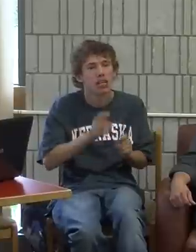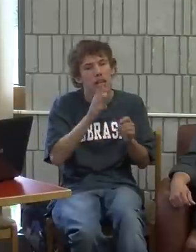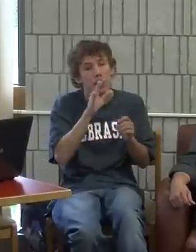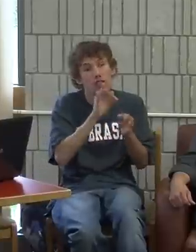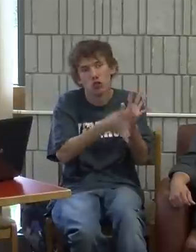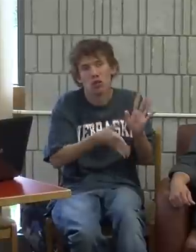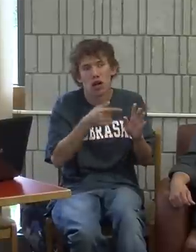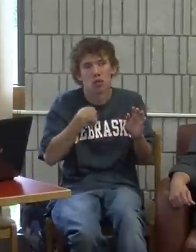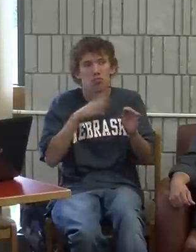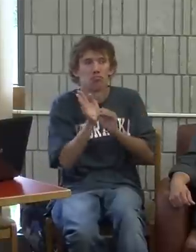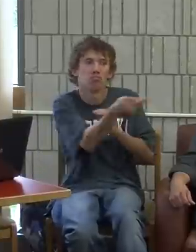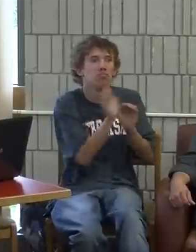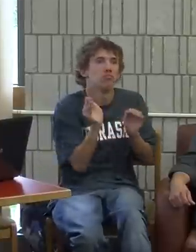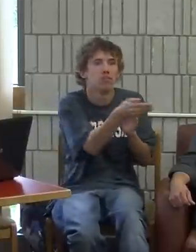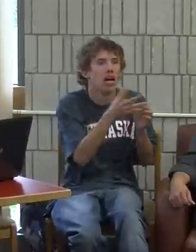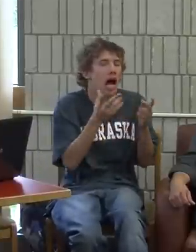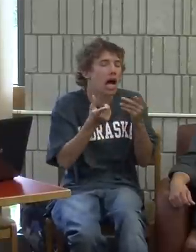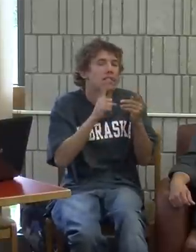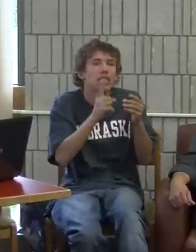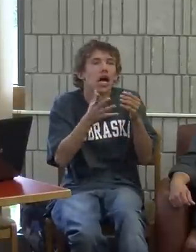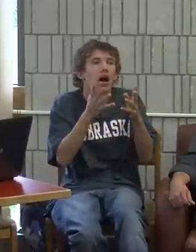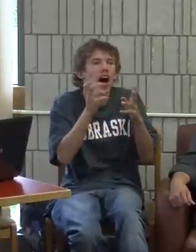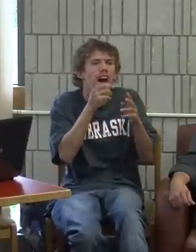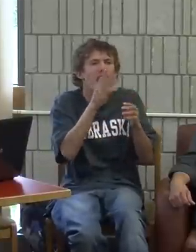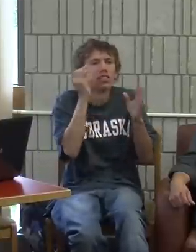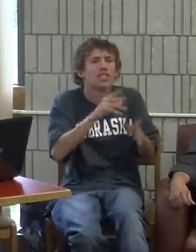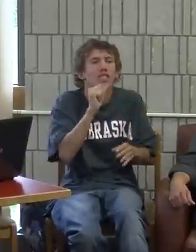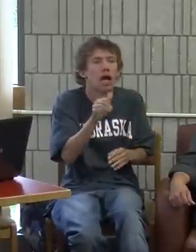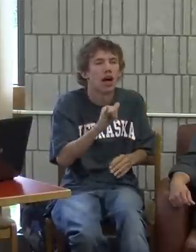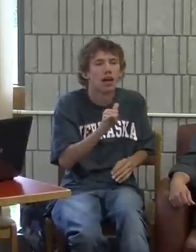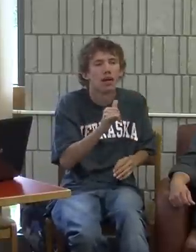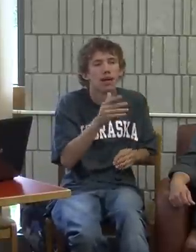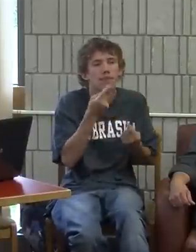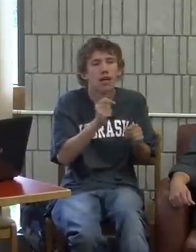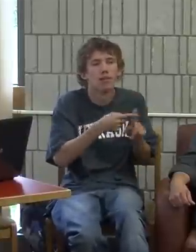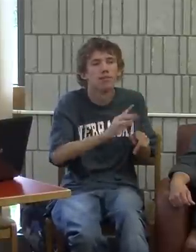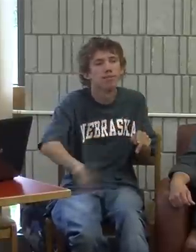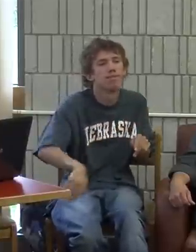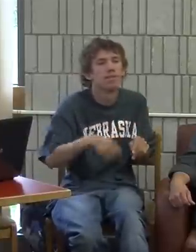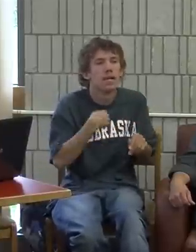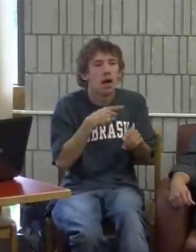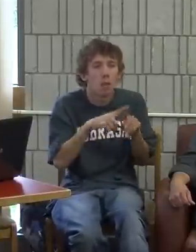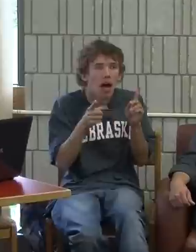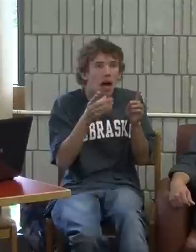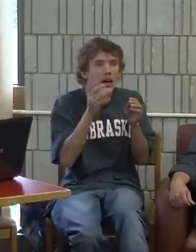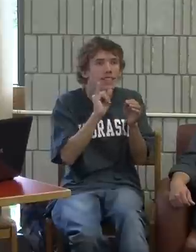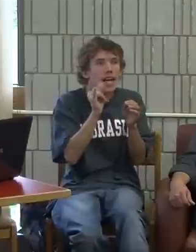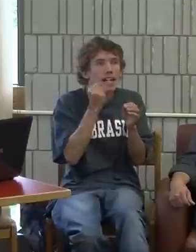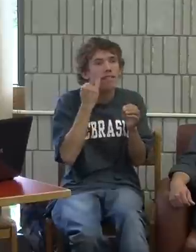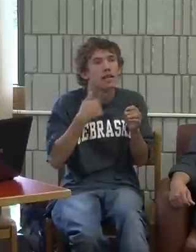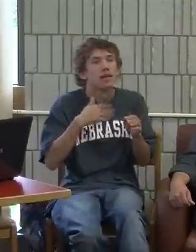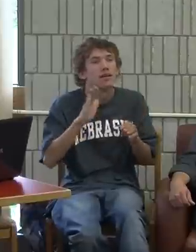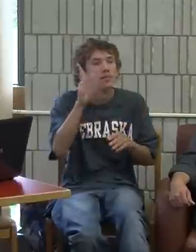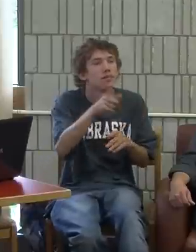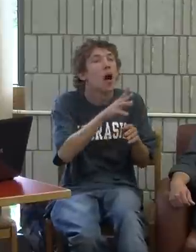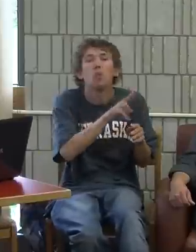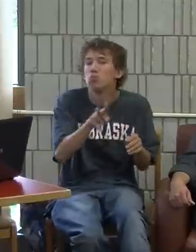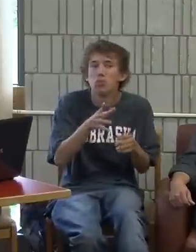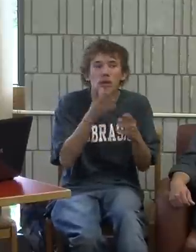Well, I speak directly to the teacher about accommodations and I noticed that a teacher who